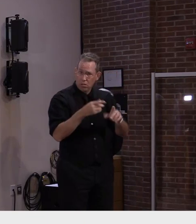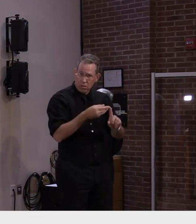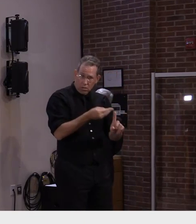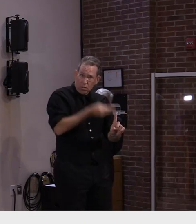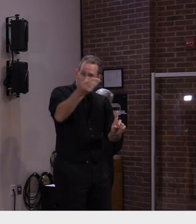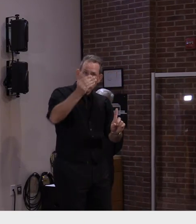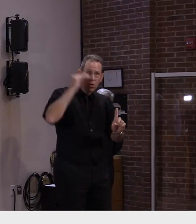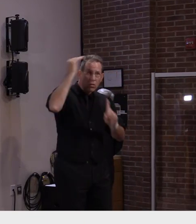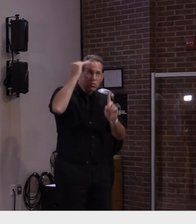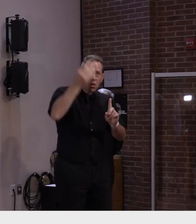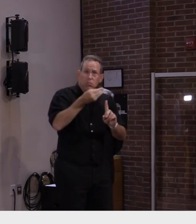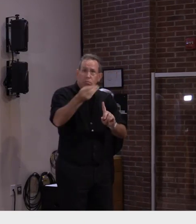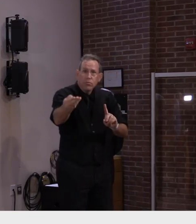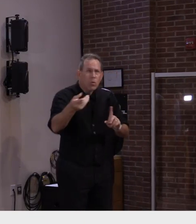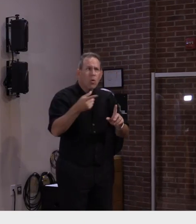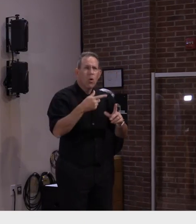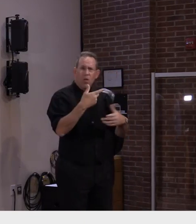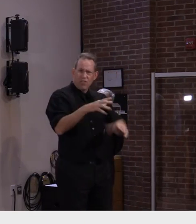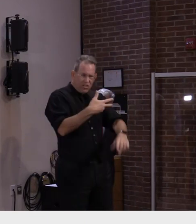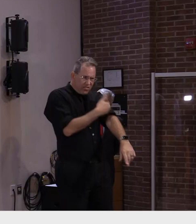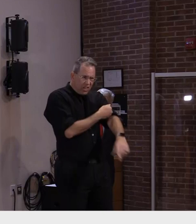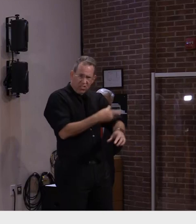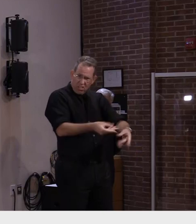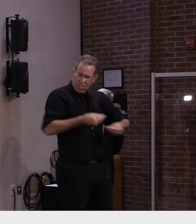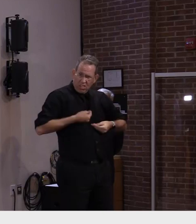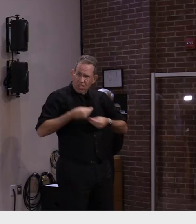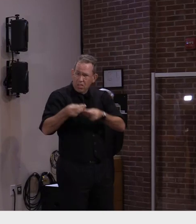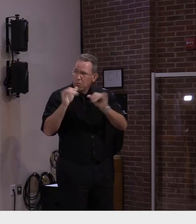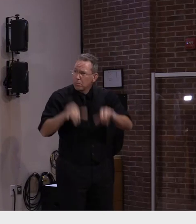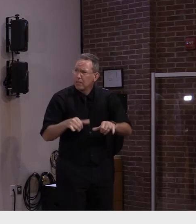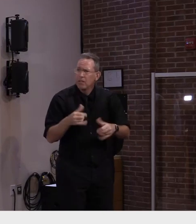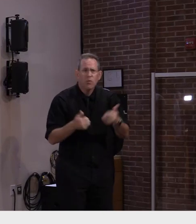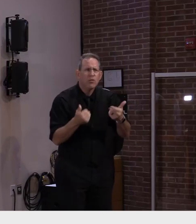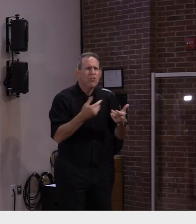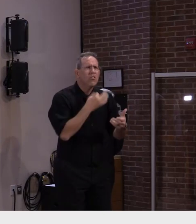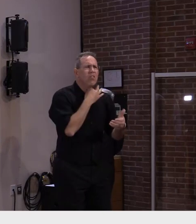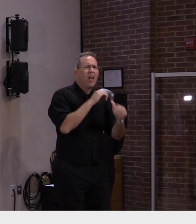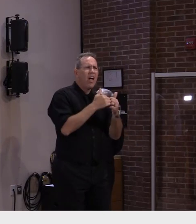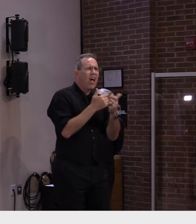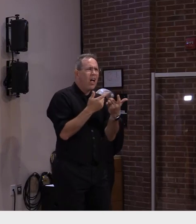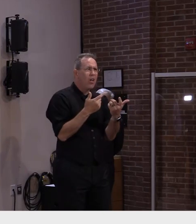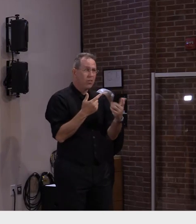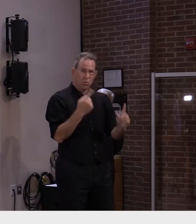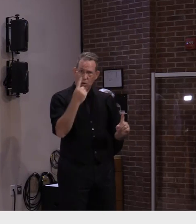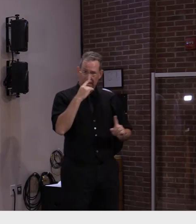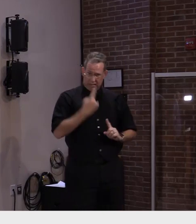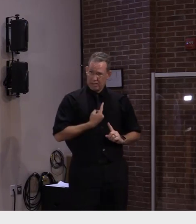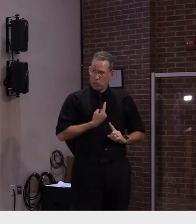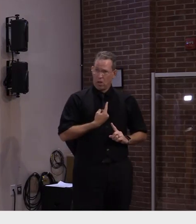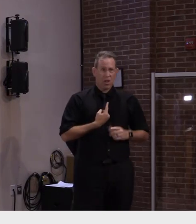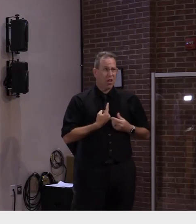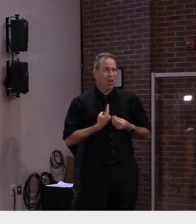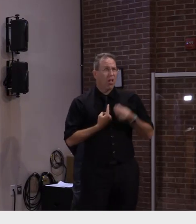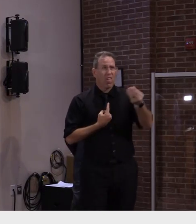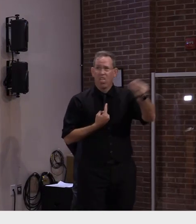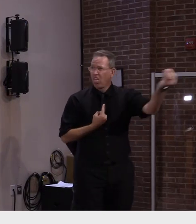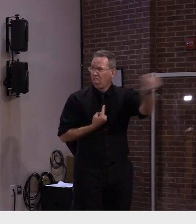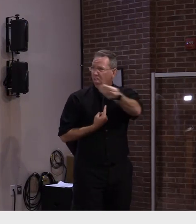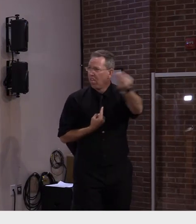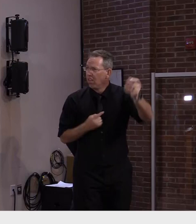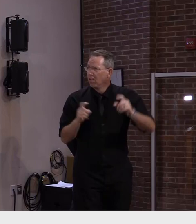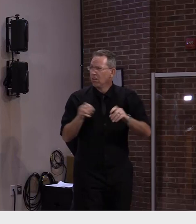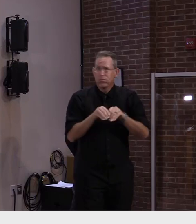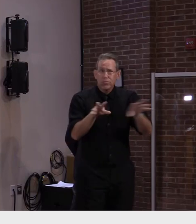vaccinated or not? And does there seem to be evidence of one child spreading it to another child? Yeah. So these are all